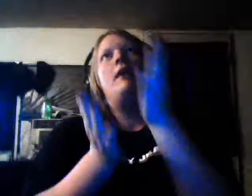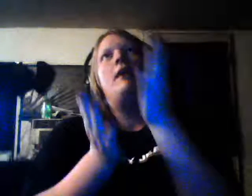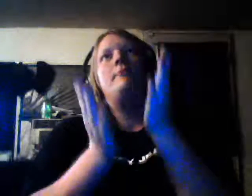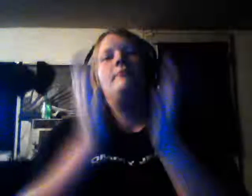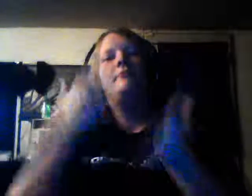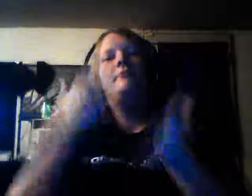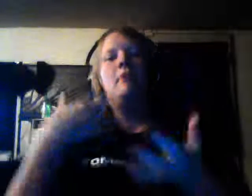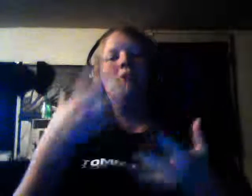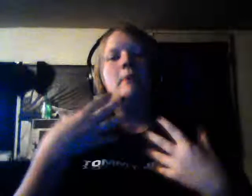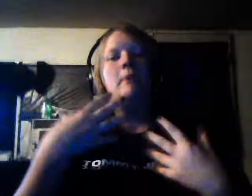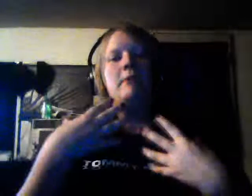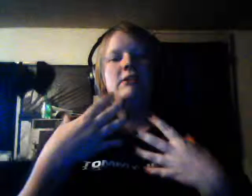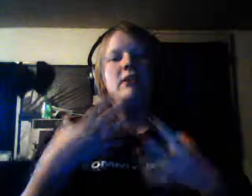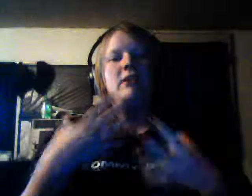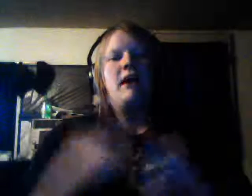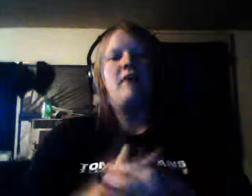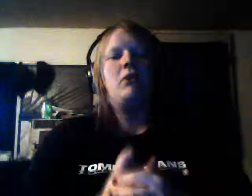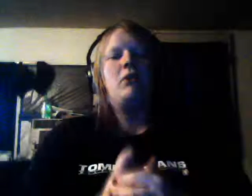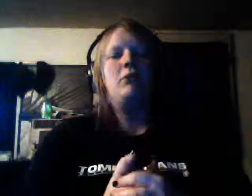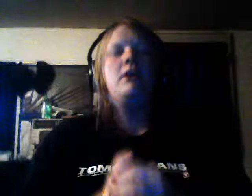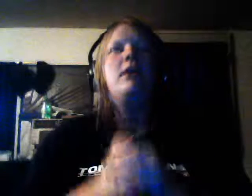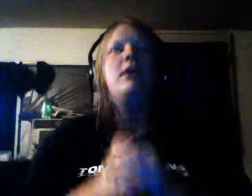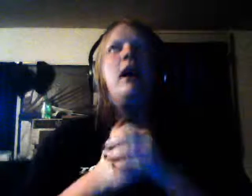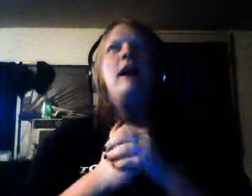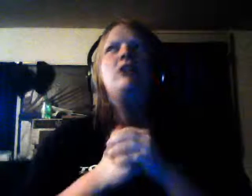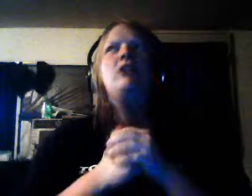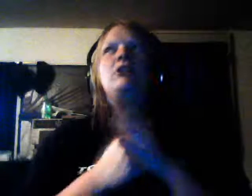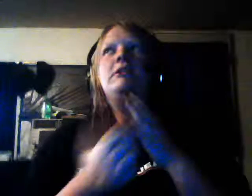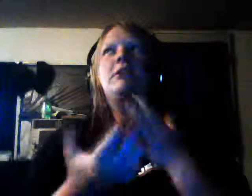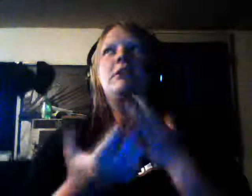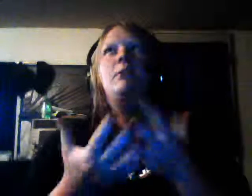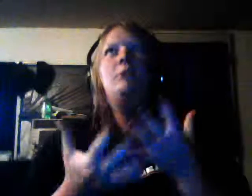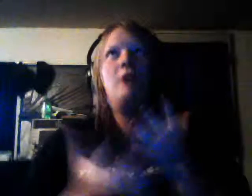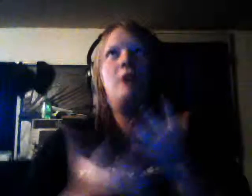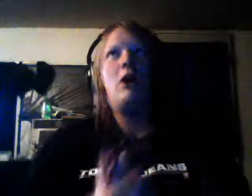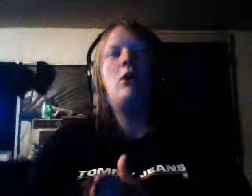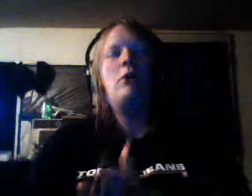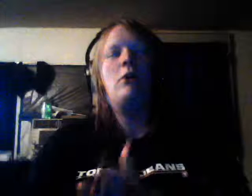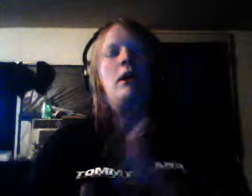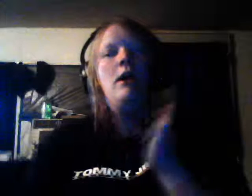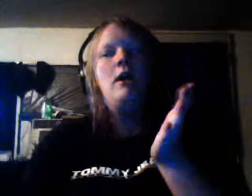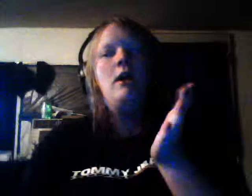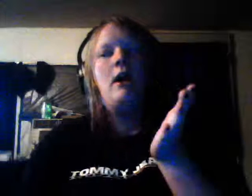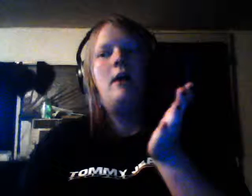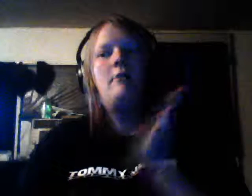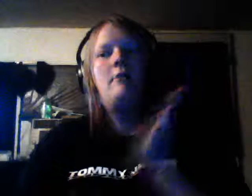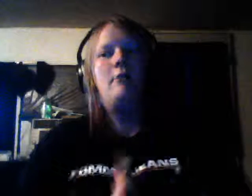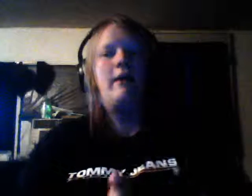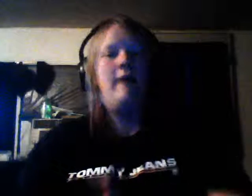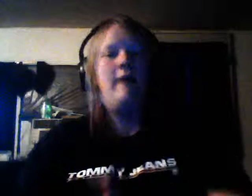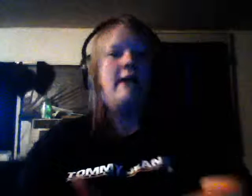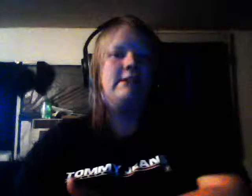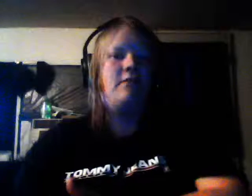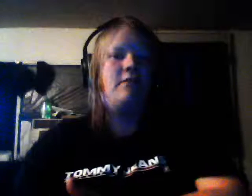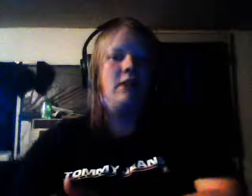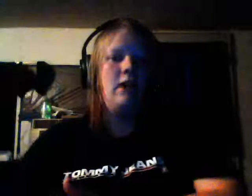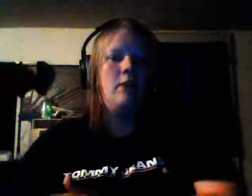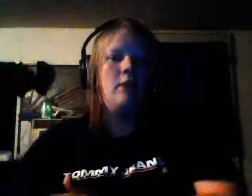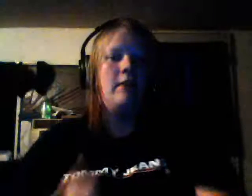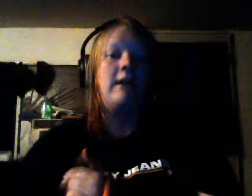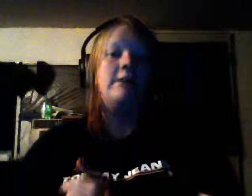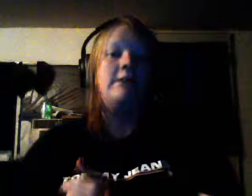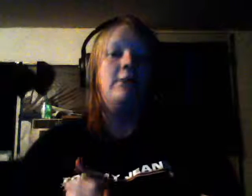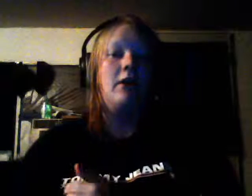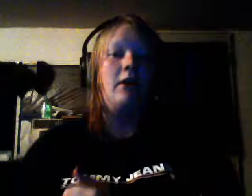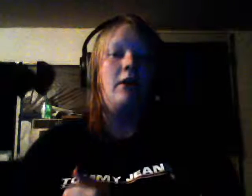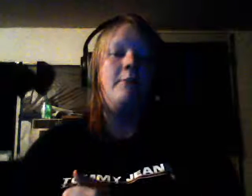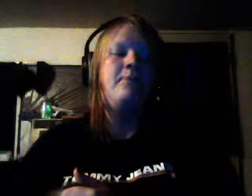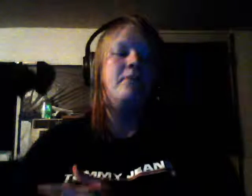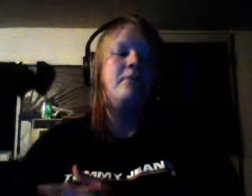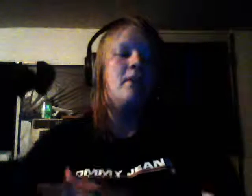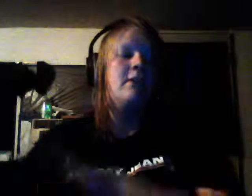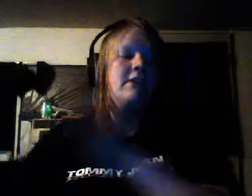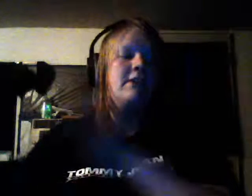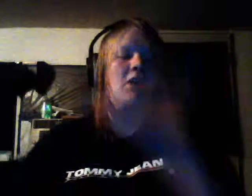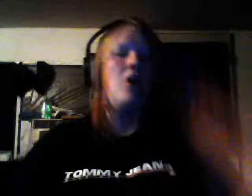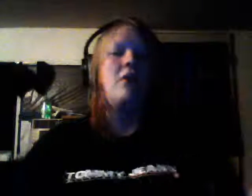and don't mind me sorry I have a cold I actually don't know um from my last video my last book haul to current